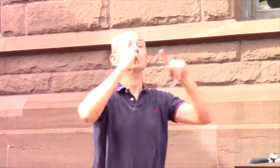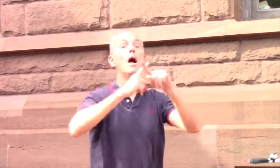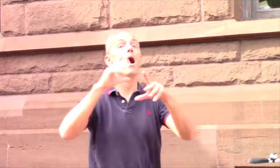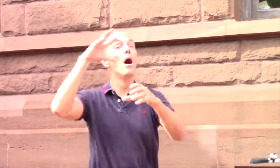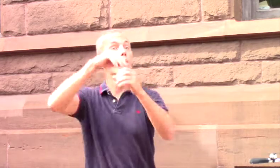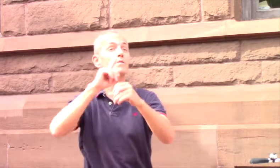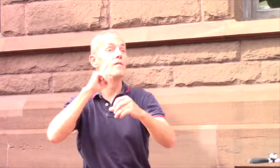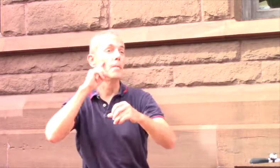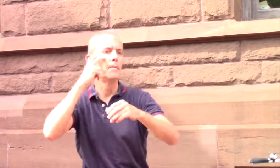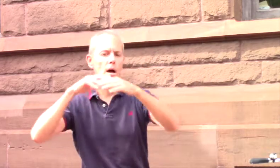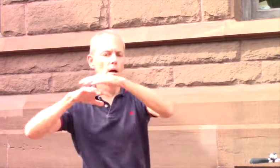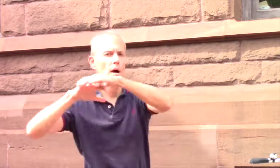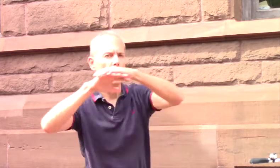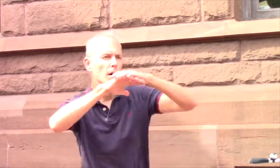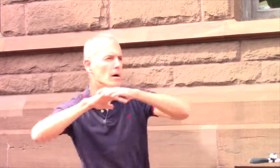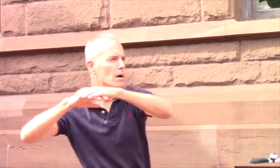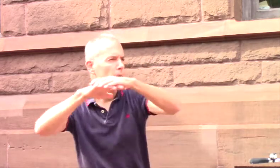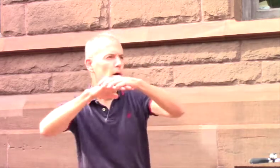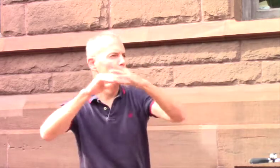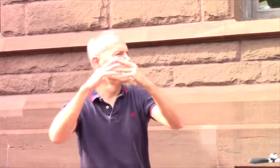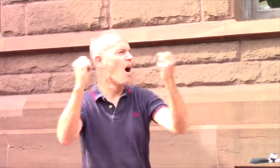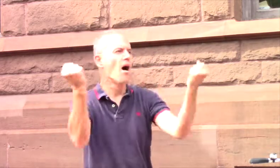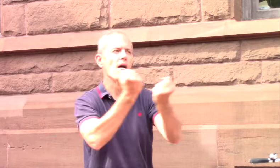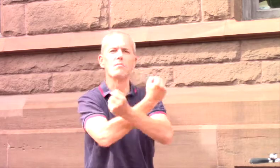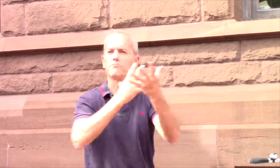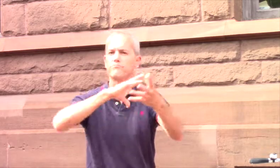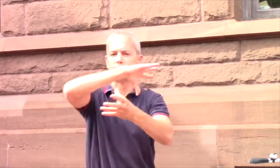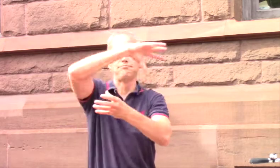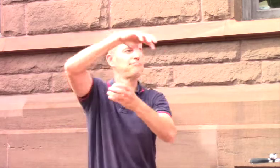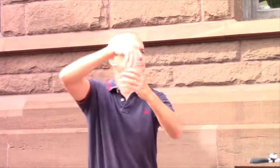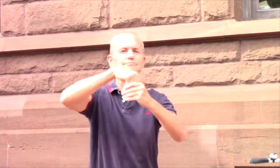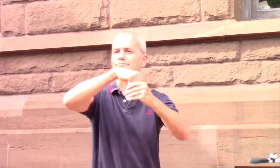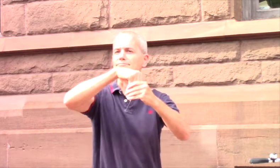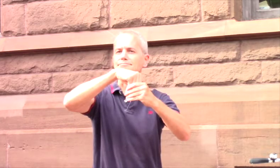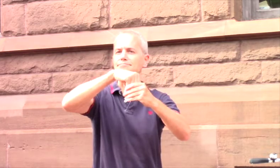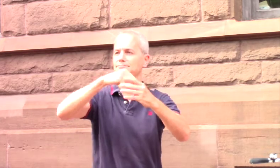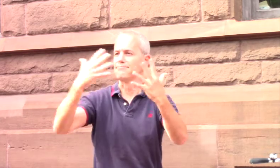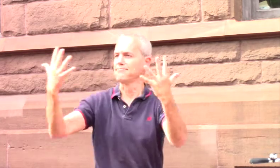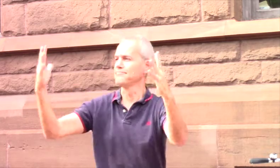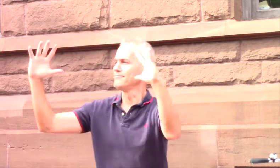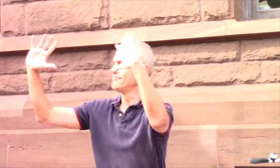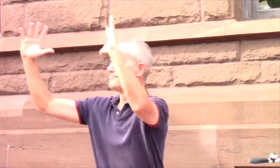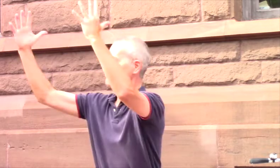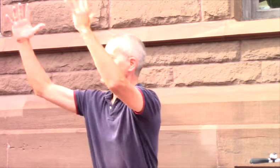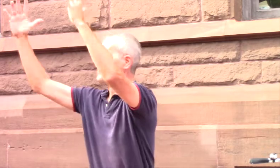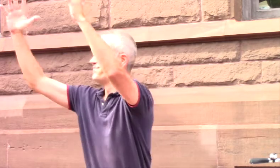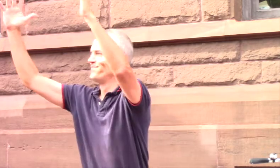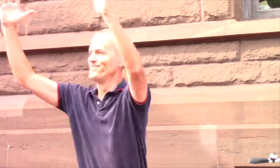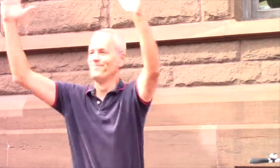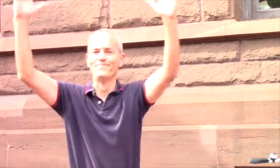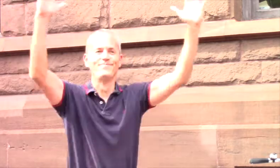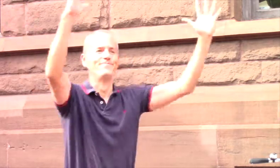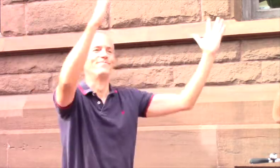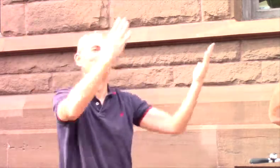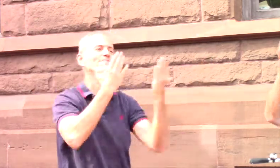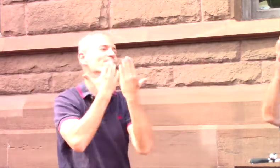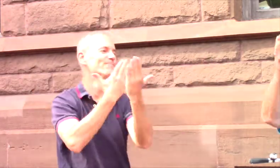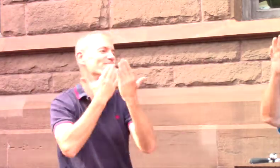so that Deaf blind also have tactile communication, it represents the inclusion of all those aspects